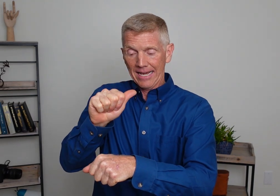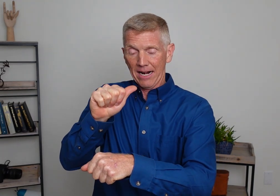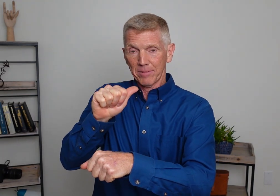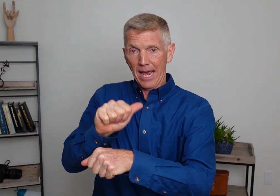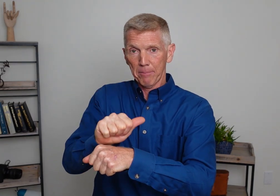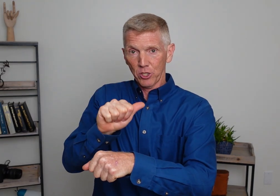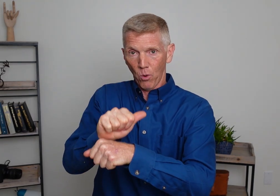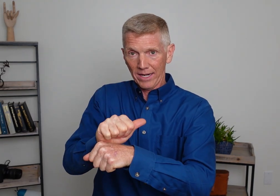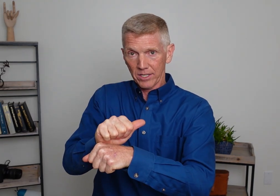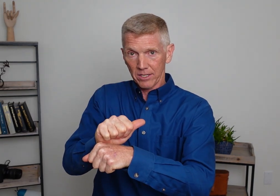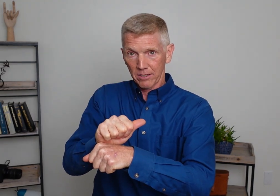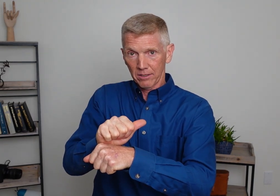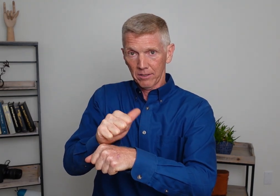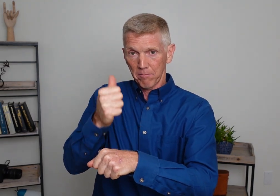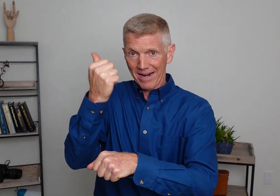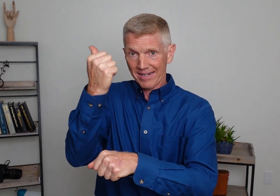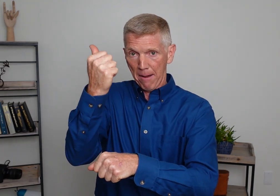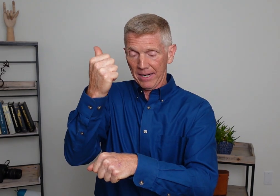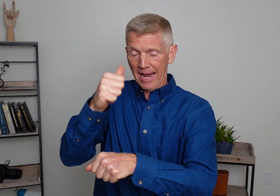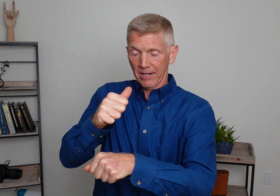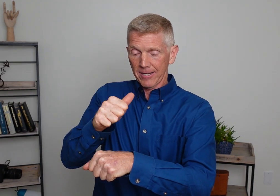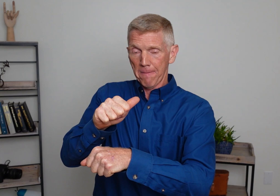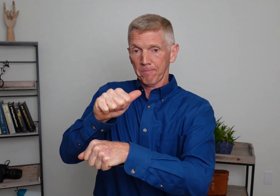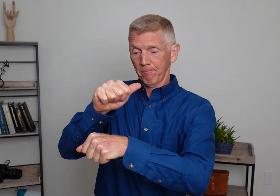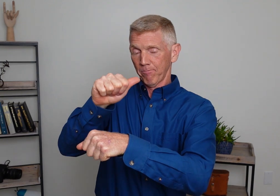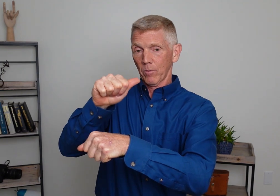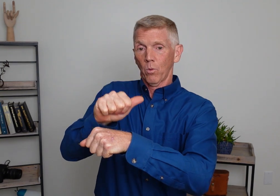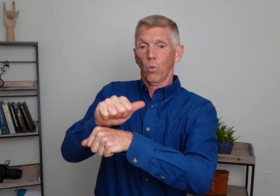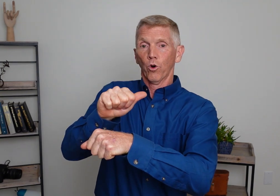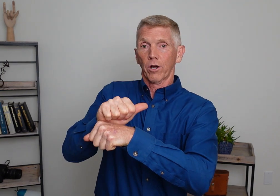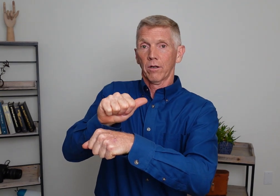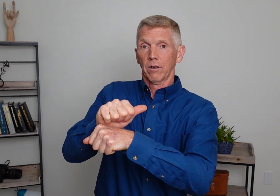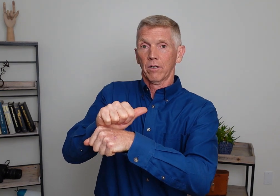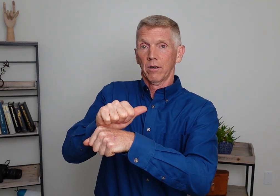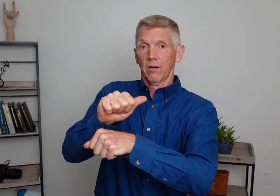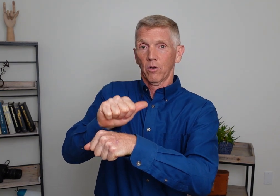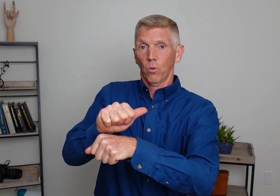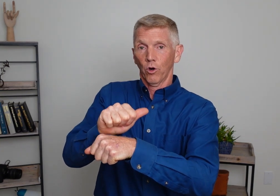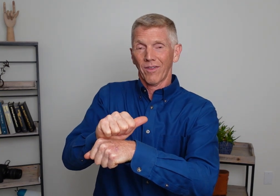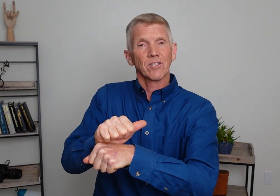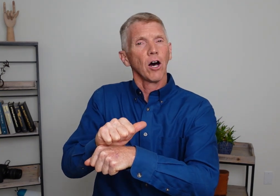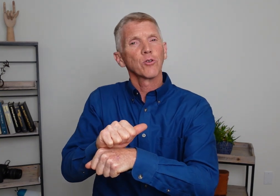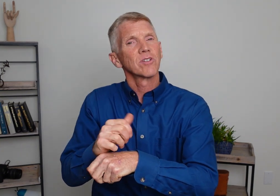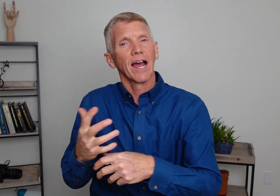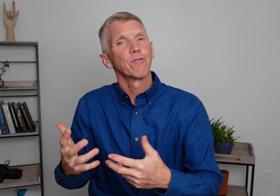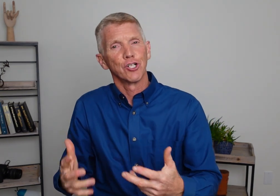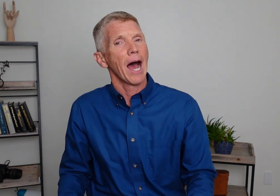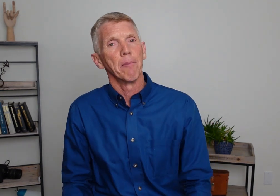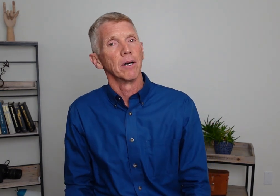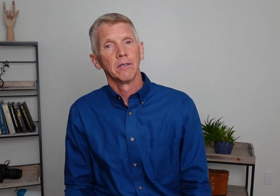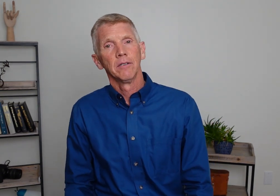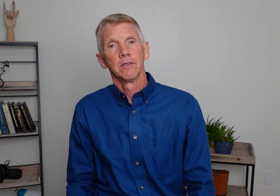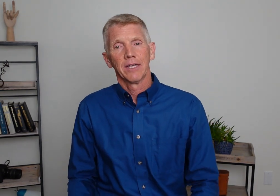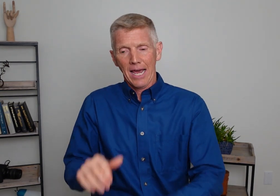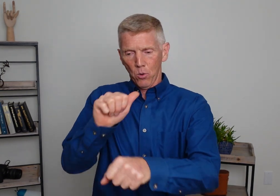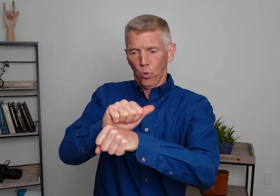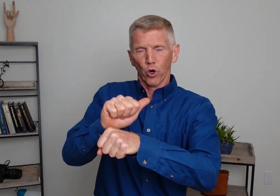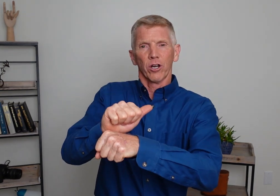Again. tapping twice. My dominant hand on top. Work. Work. And that's also the sign for job. Okay. Work